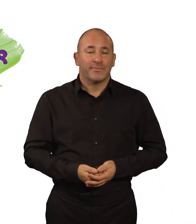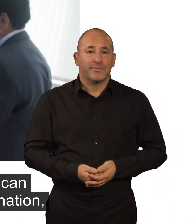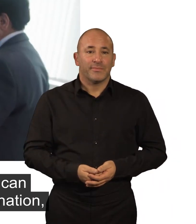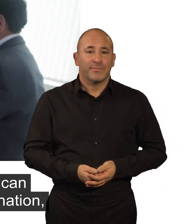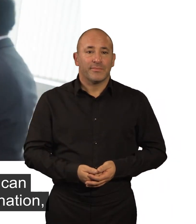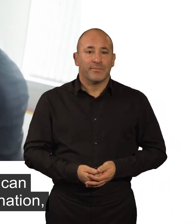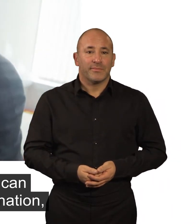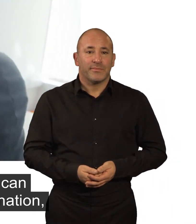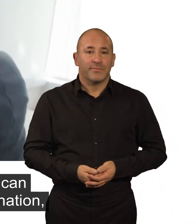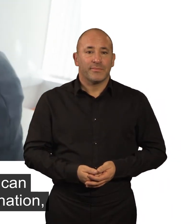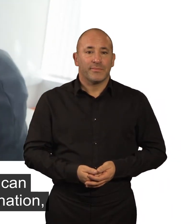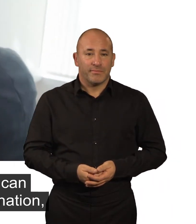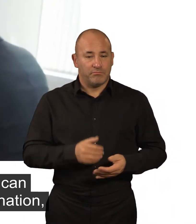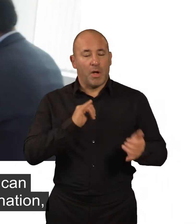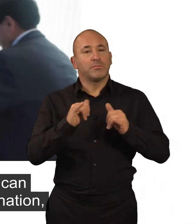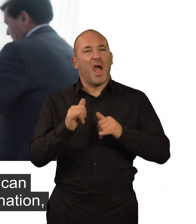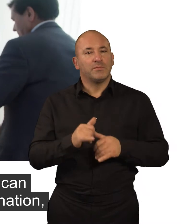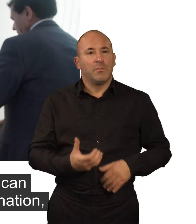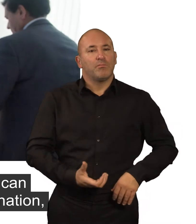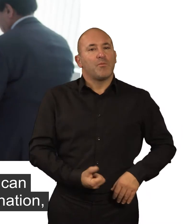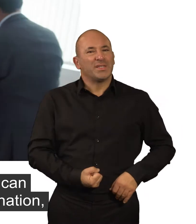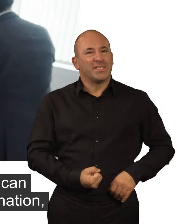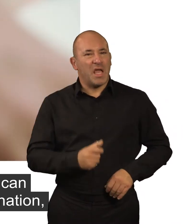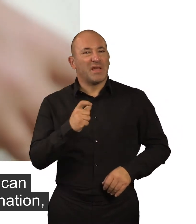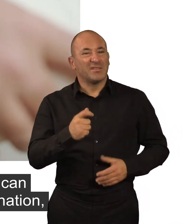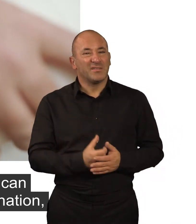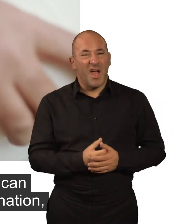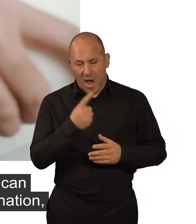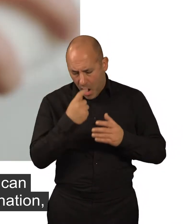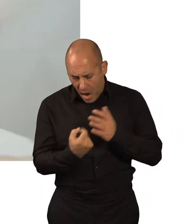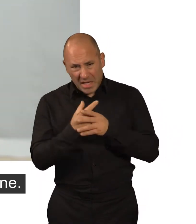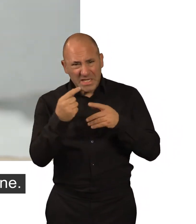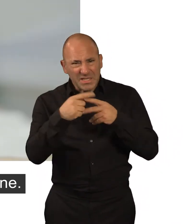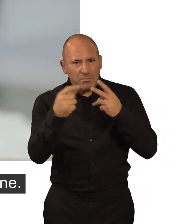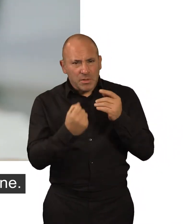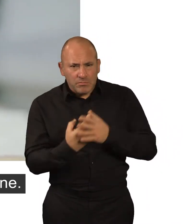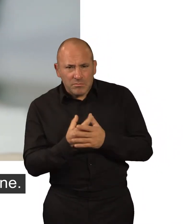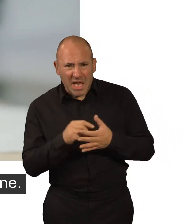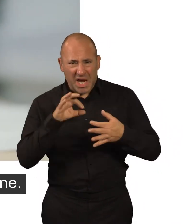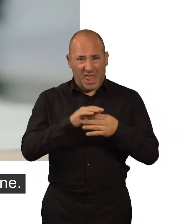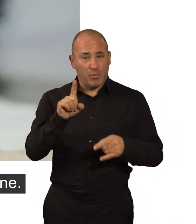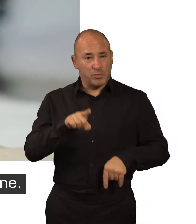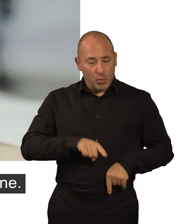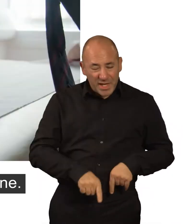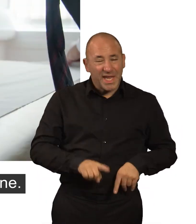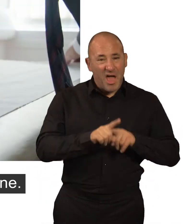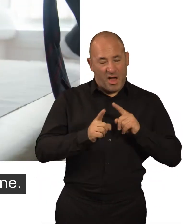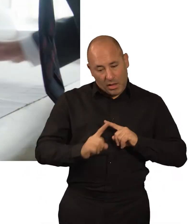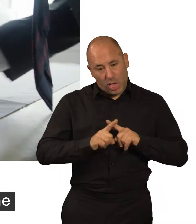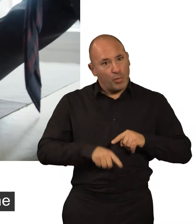Sometimes prostate cancer can cause symptoms related to urination, going frequently to pass urine. Also